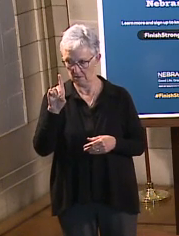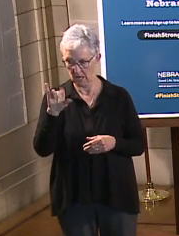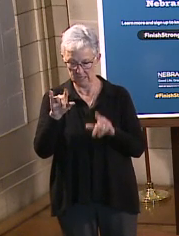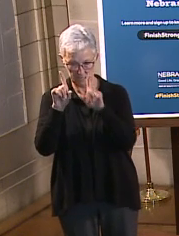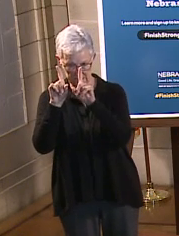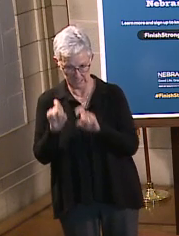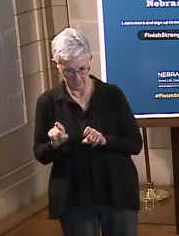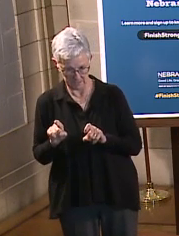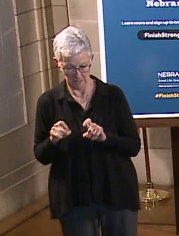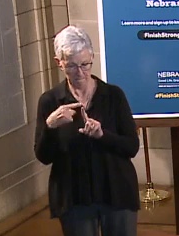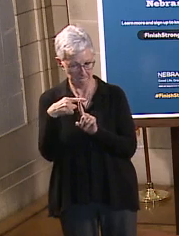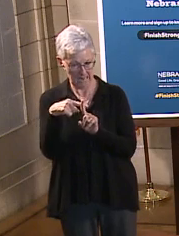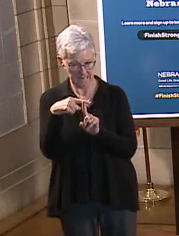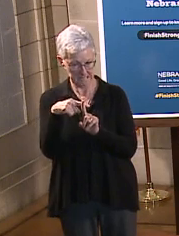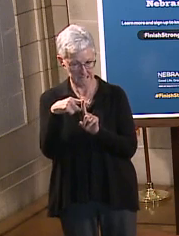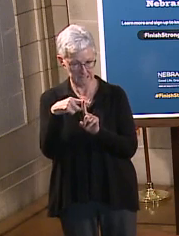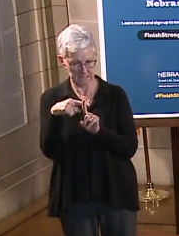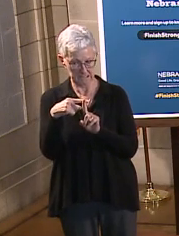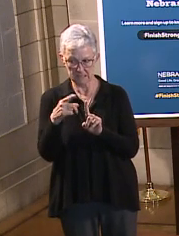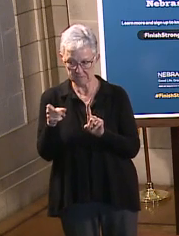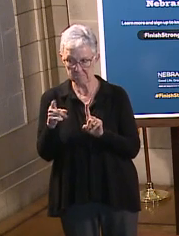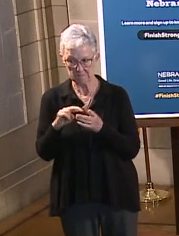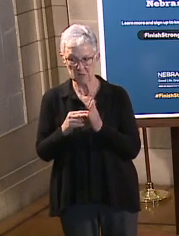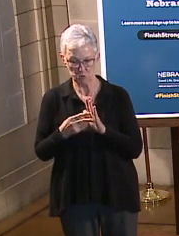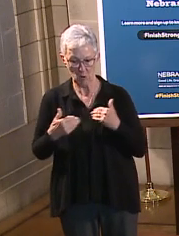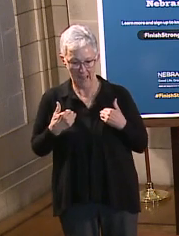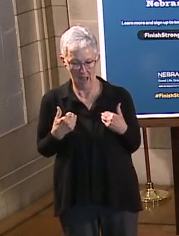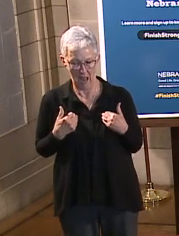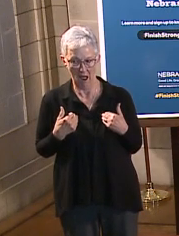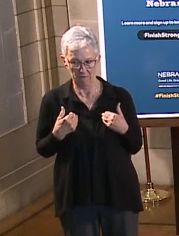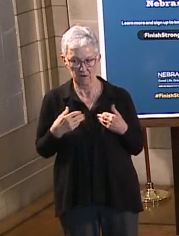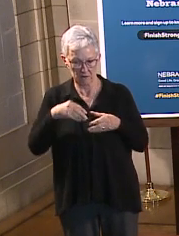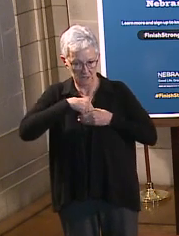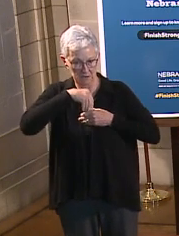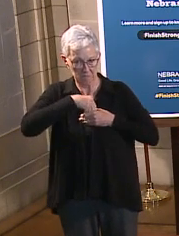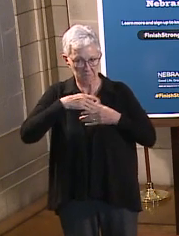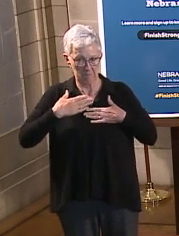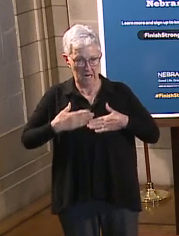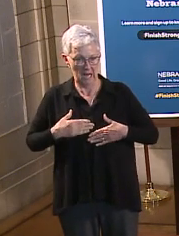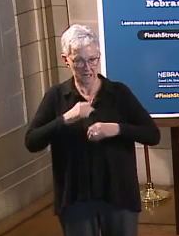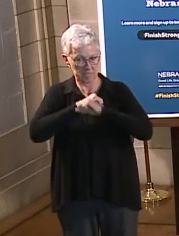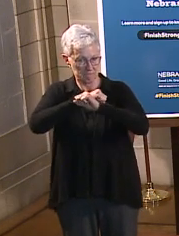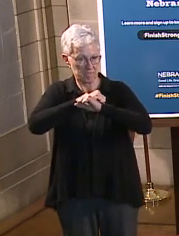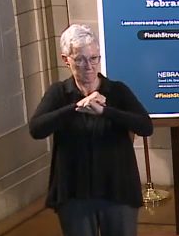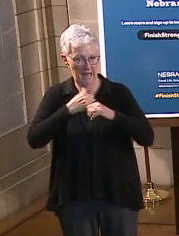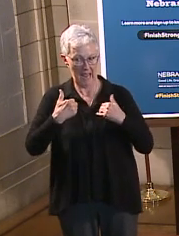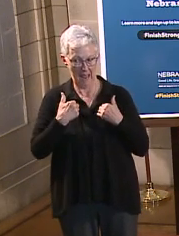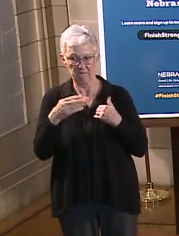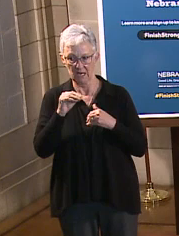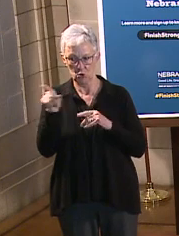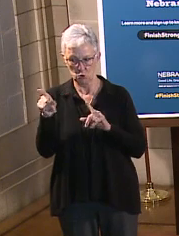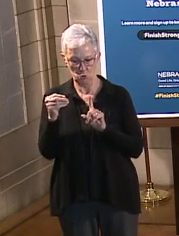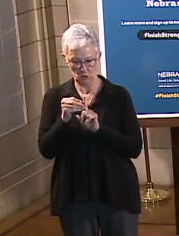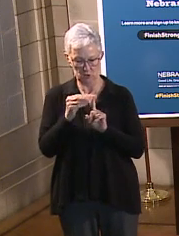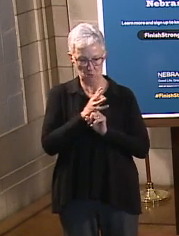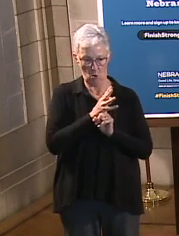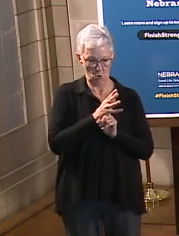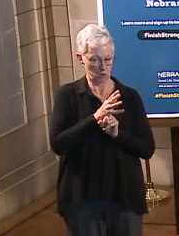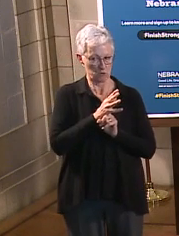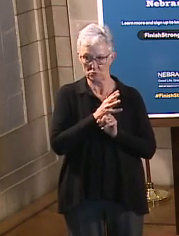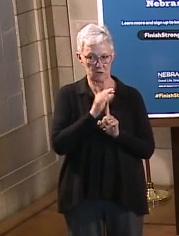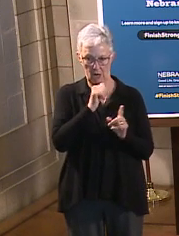a positive test result. You can't have a negative test result. But if you had the positive test result to show that you've got the antibodies and you get exposed, you don't have to quarantine,